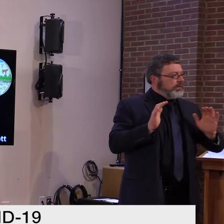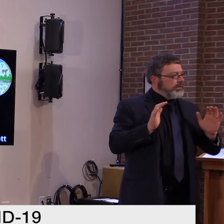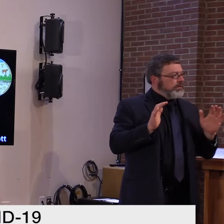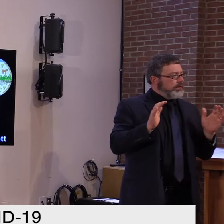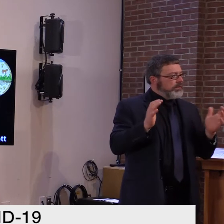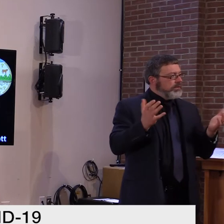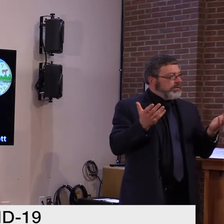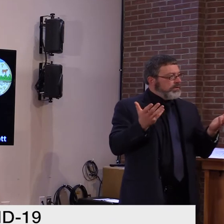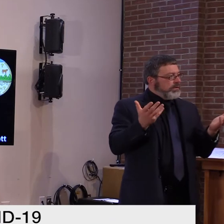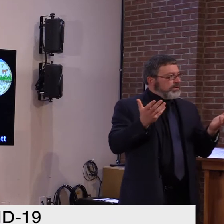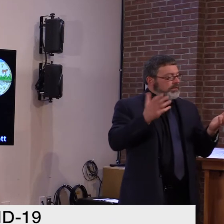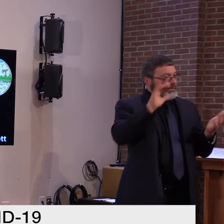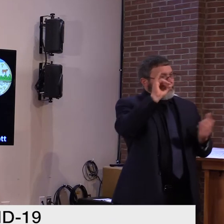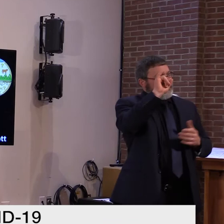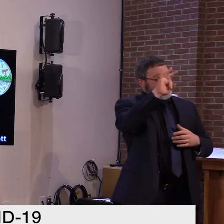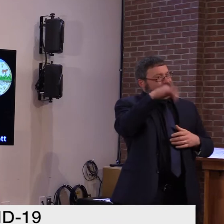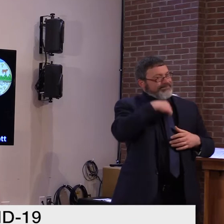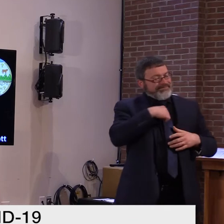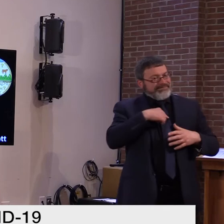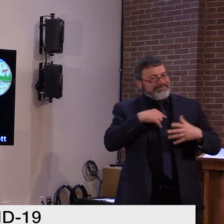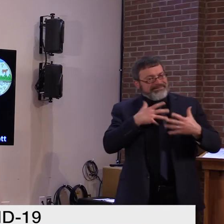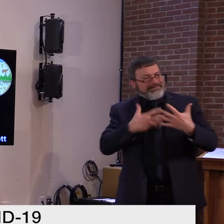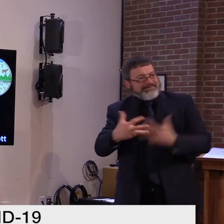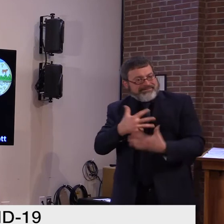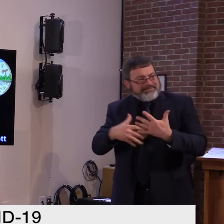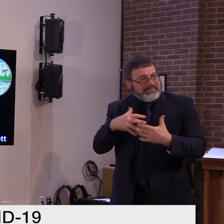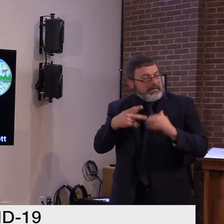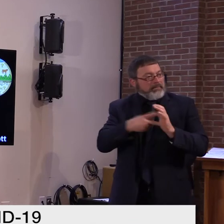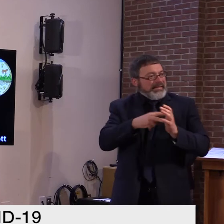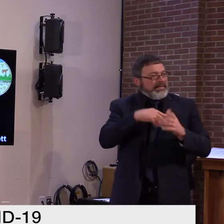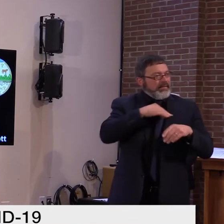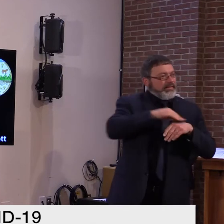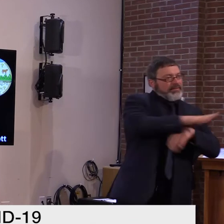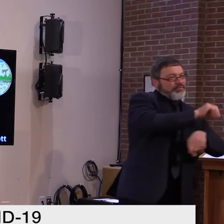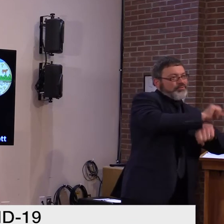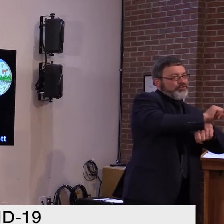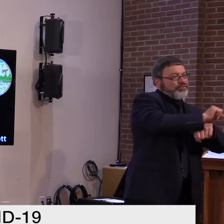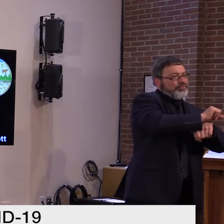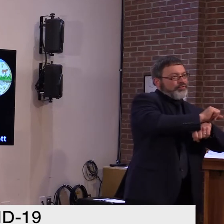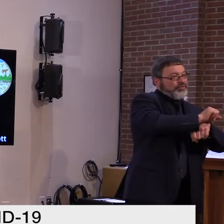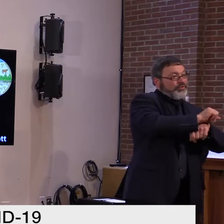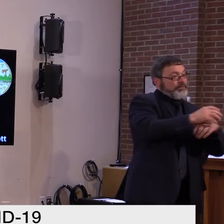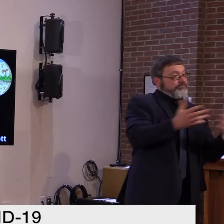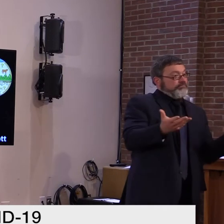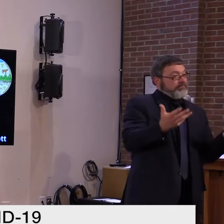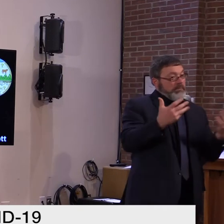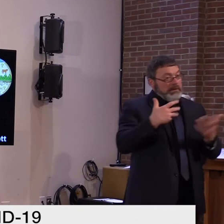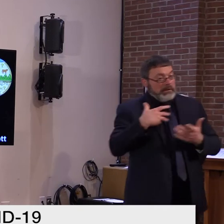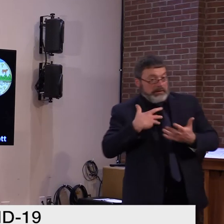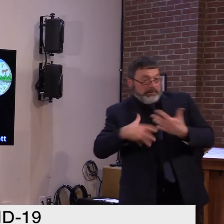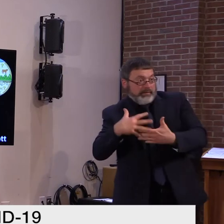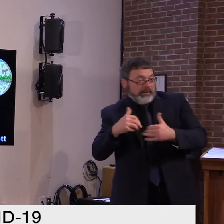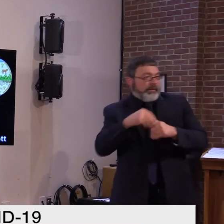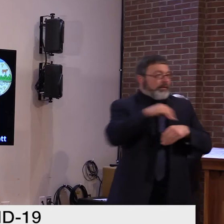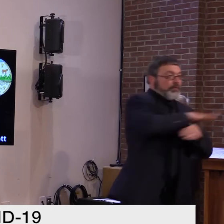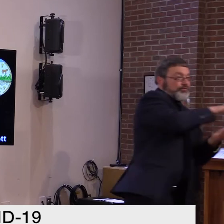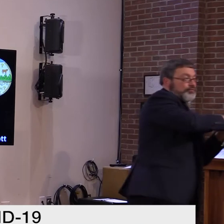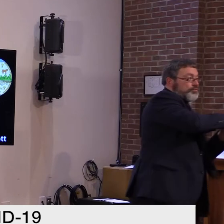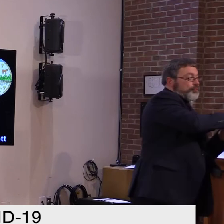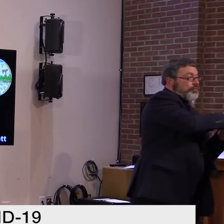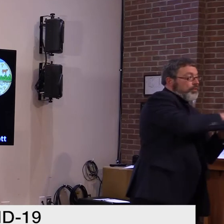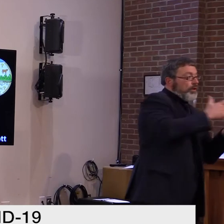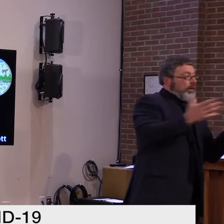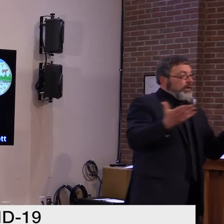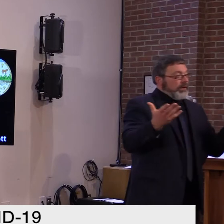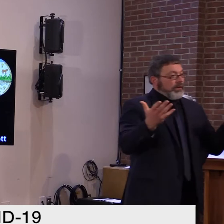And unfortunately, we need to make these sacrifices now. You may recall that on Tuesday, I told